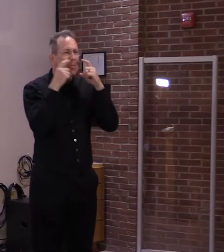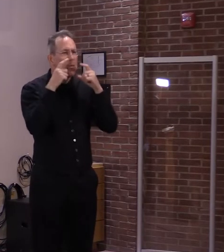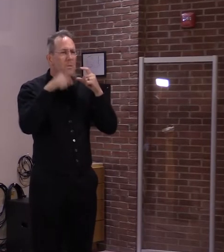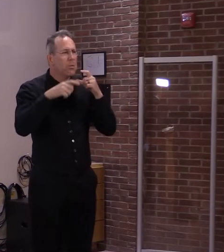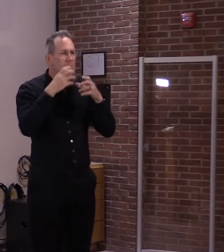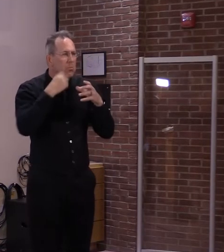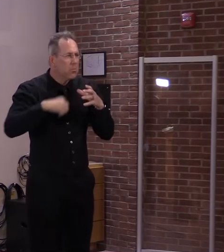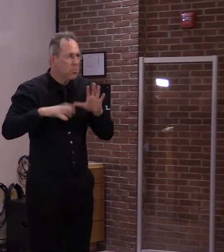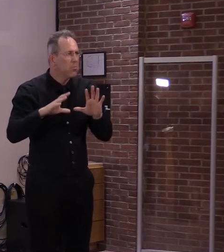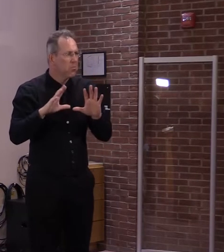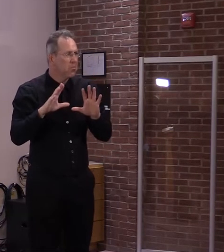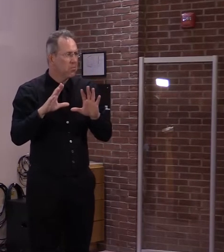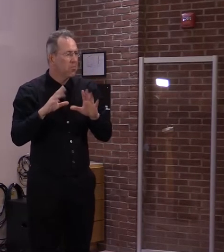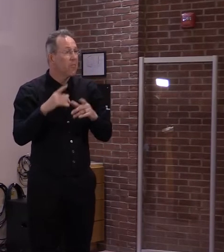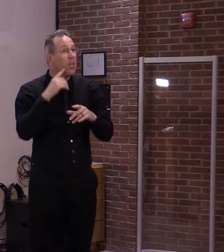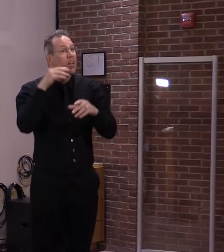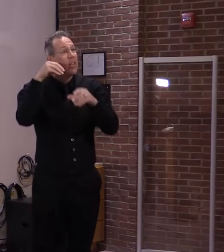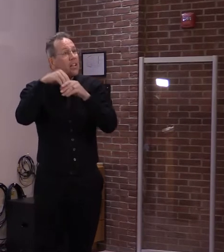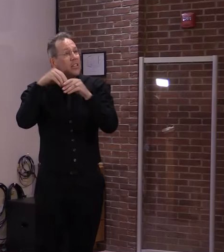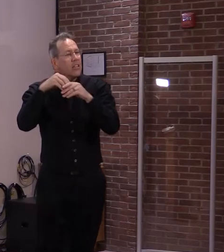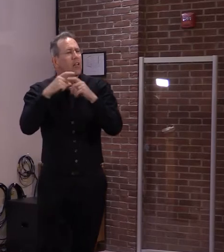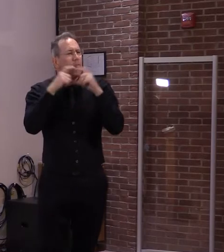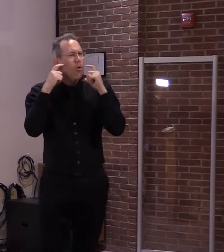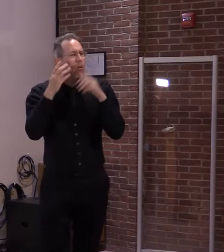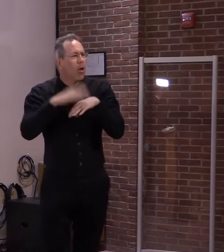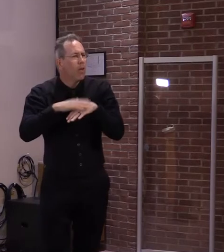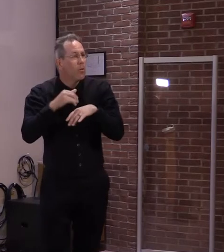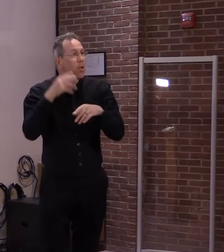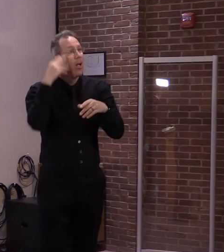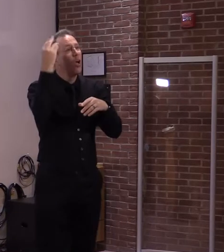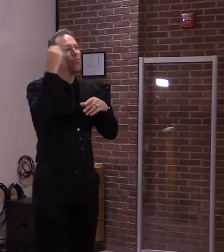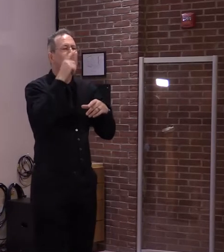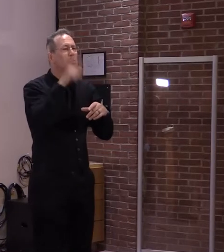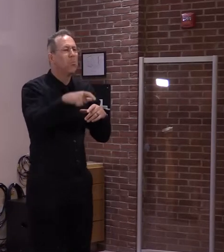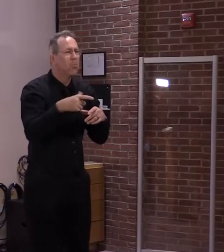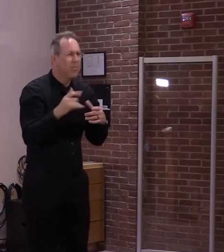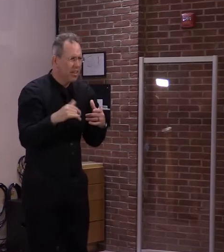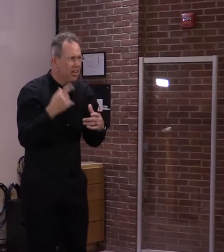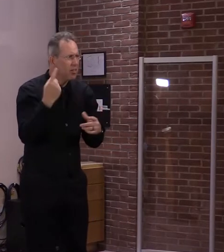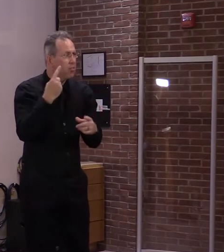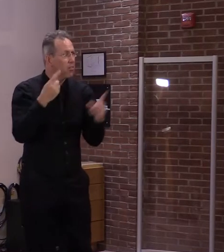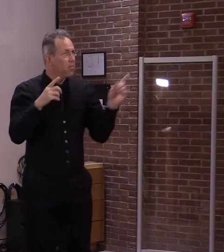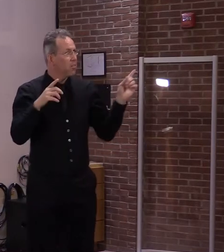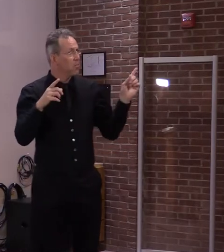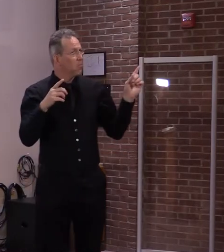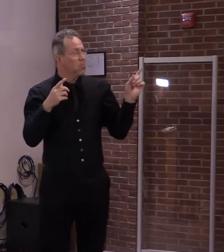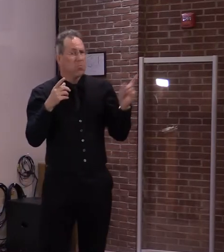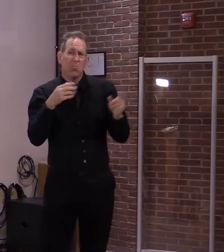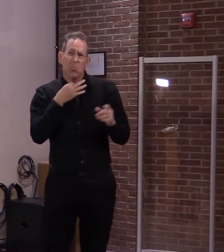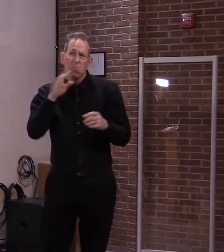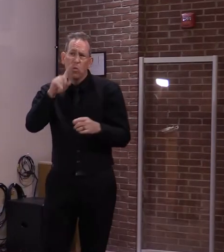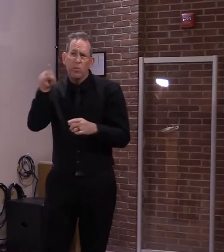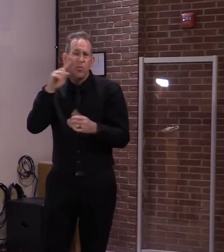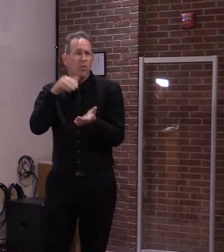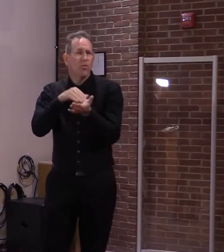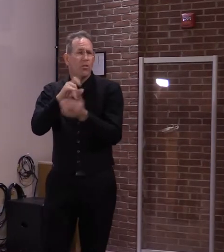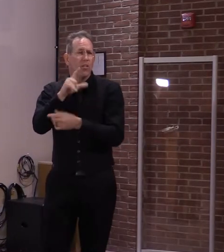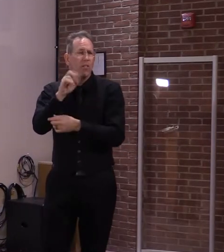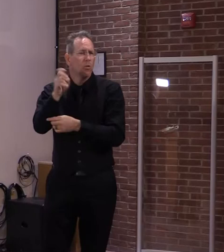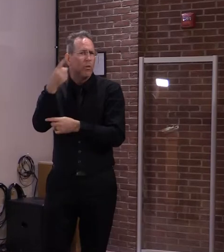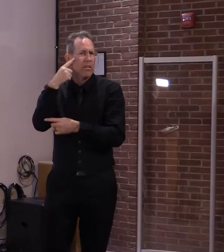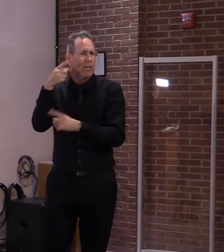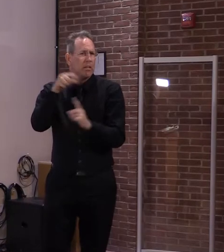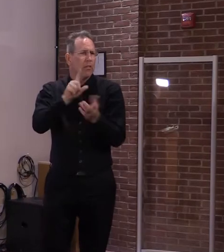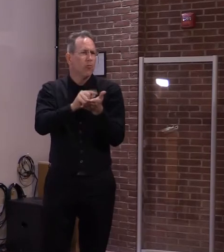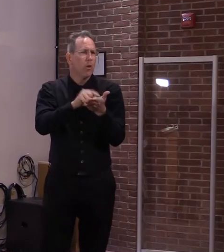initial thoughts on hearing that and how it compares to Vermont's guidance? Well, again, we've been talking about this for a while, Kat, and